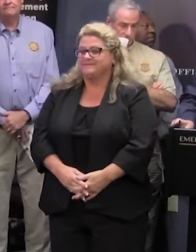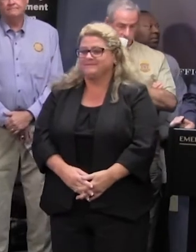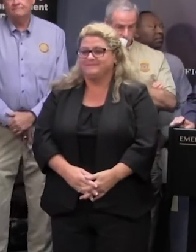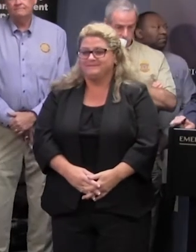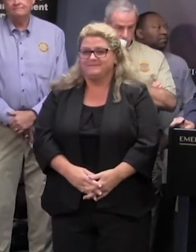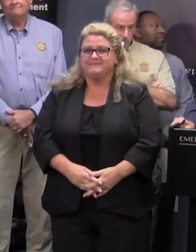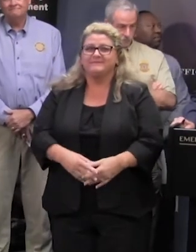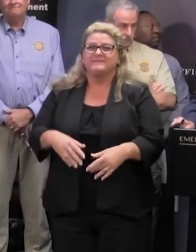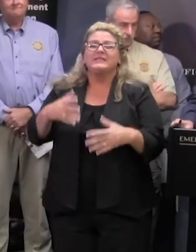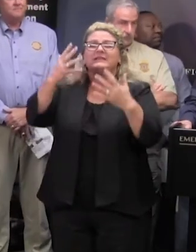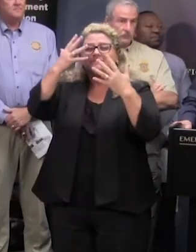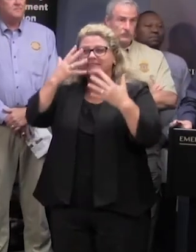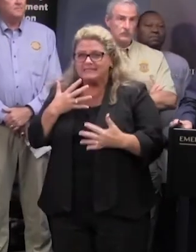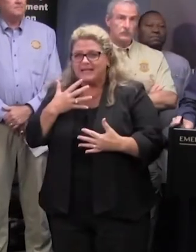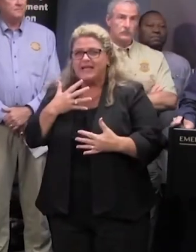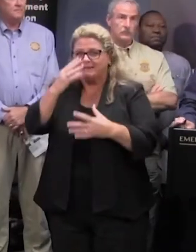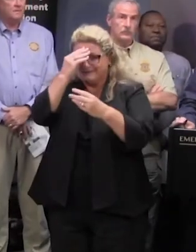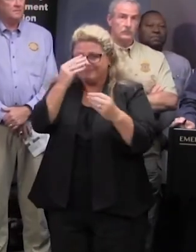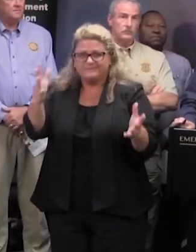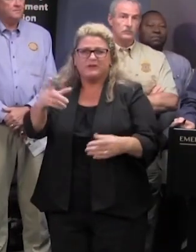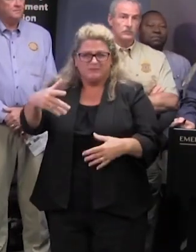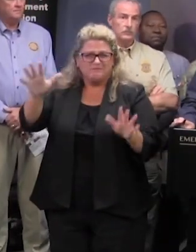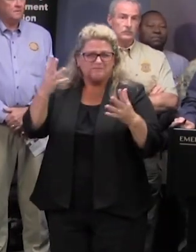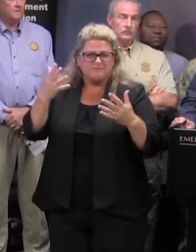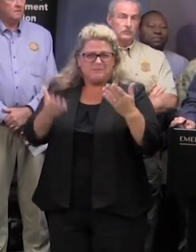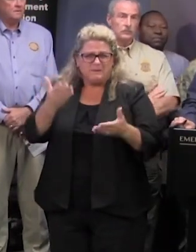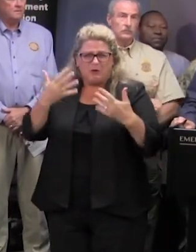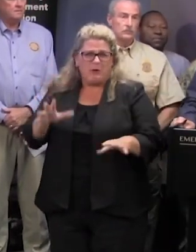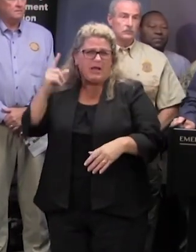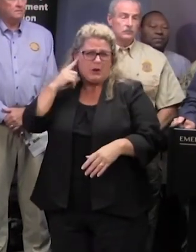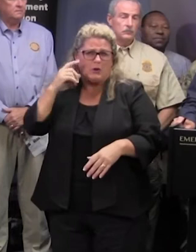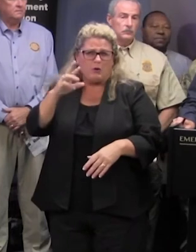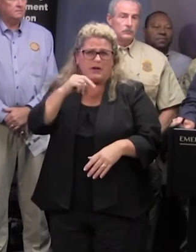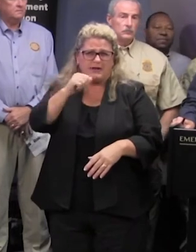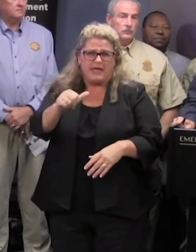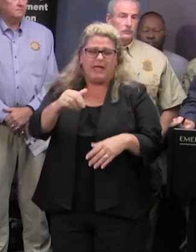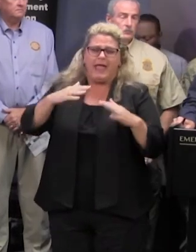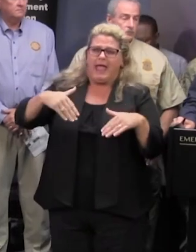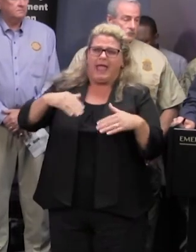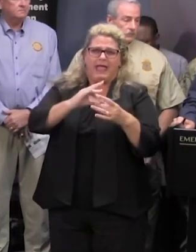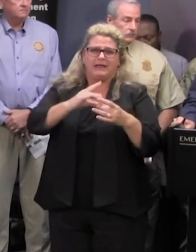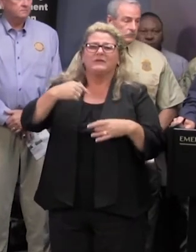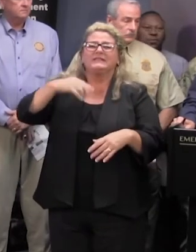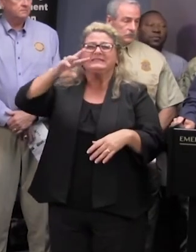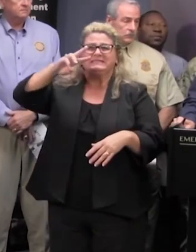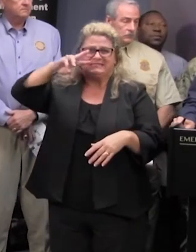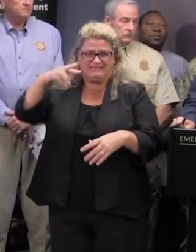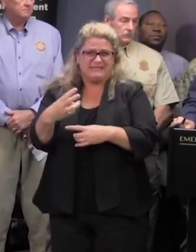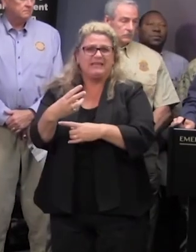okay i'm sad to announce you've already heard the news but we have not mentioned it here yet we have had a sick storm